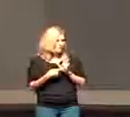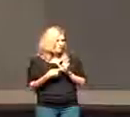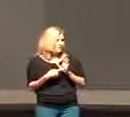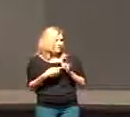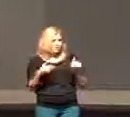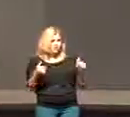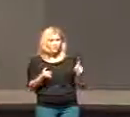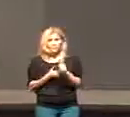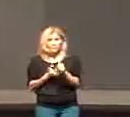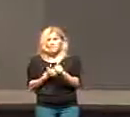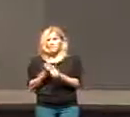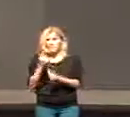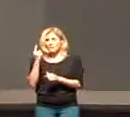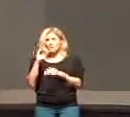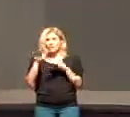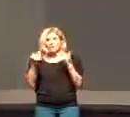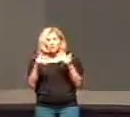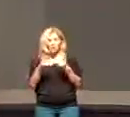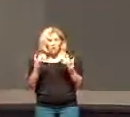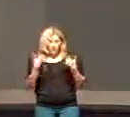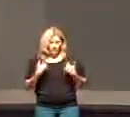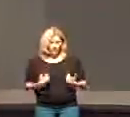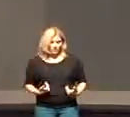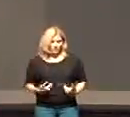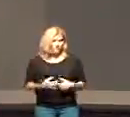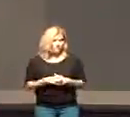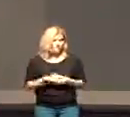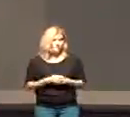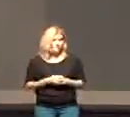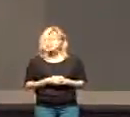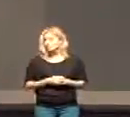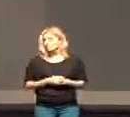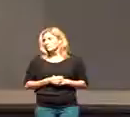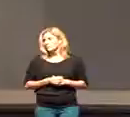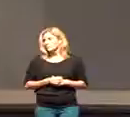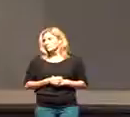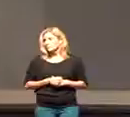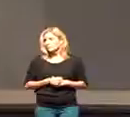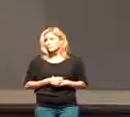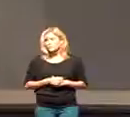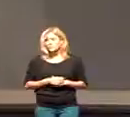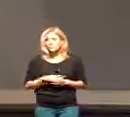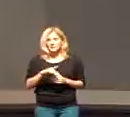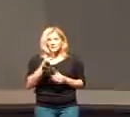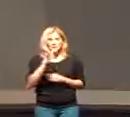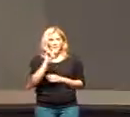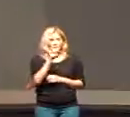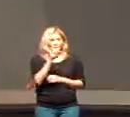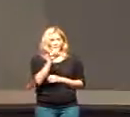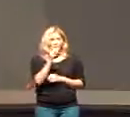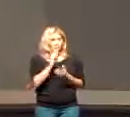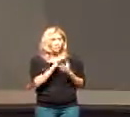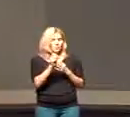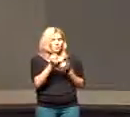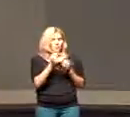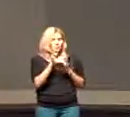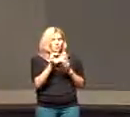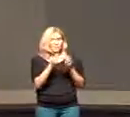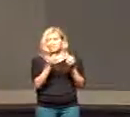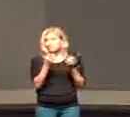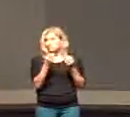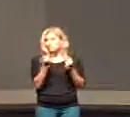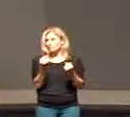follow him with all that we are Thomas Akimpas wrote this he said Jesus has many who